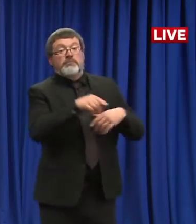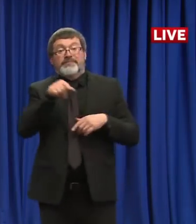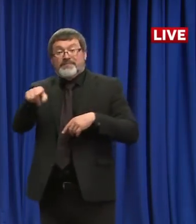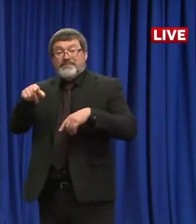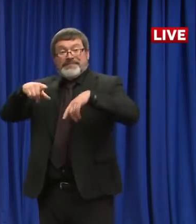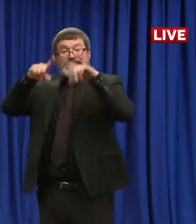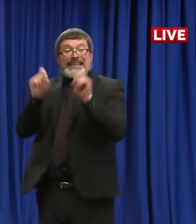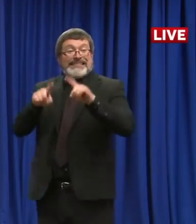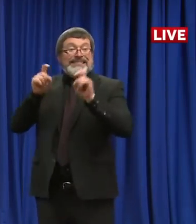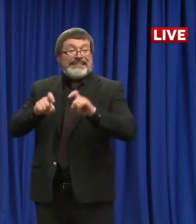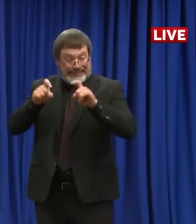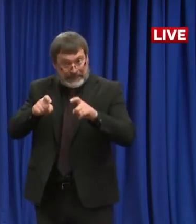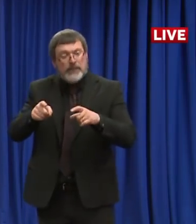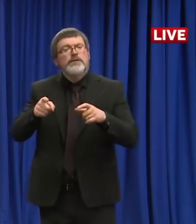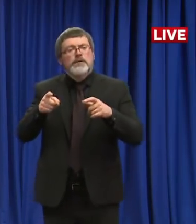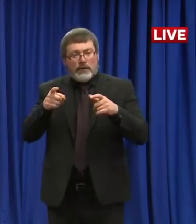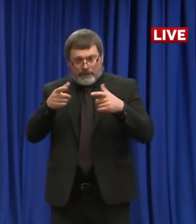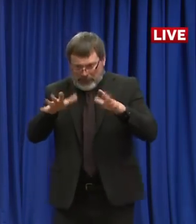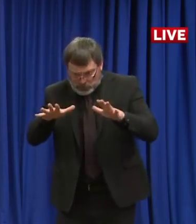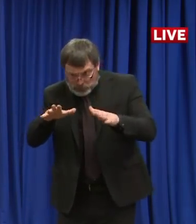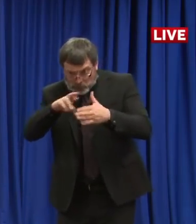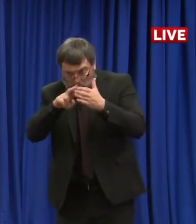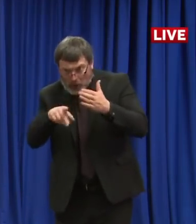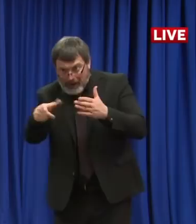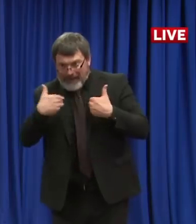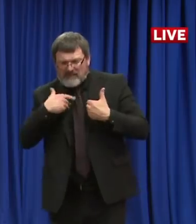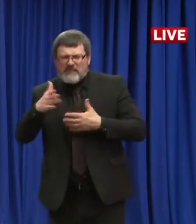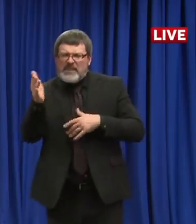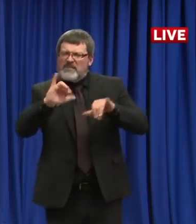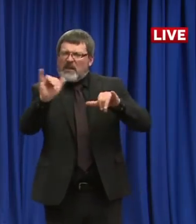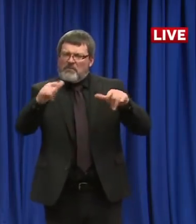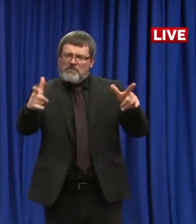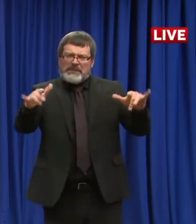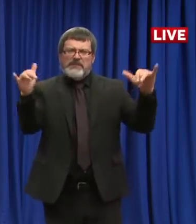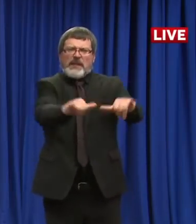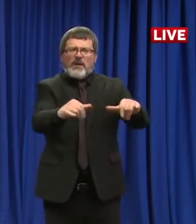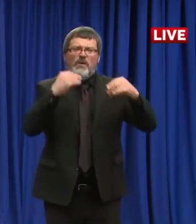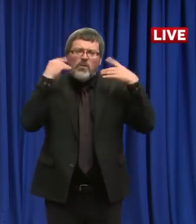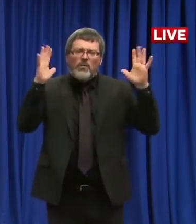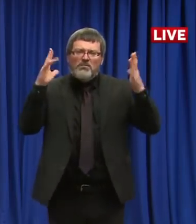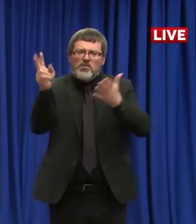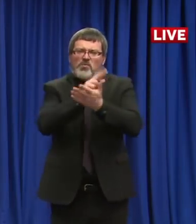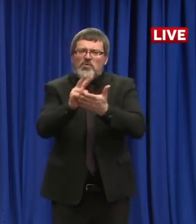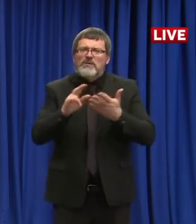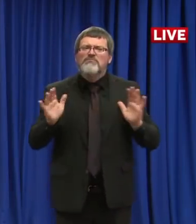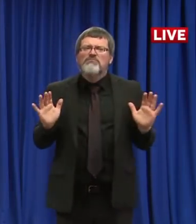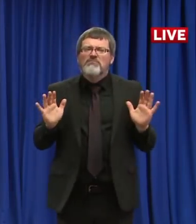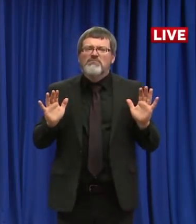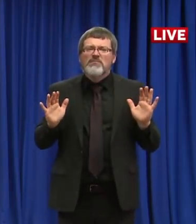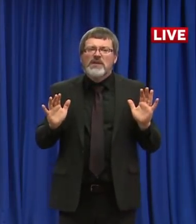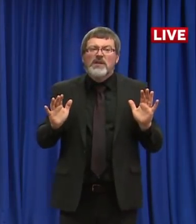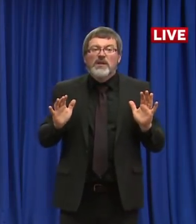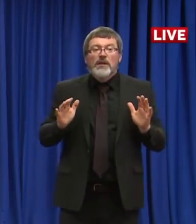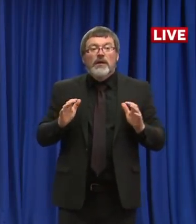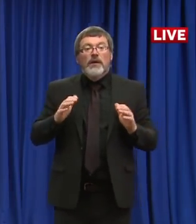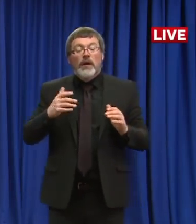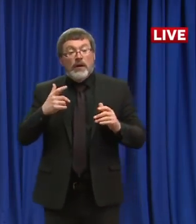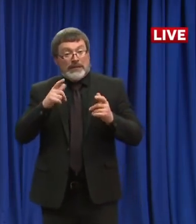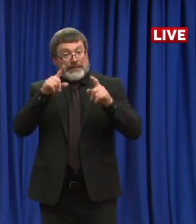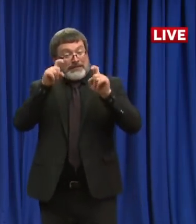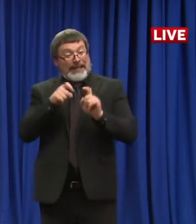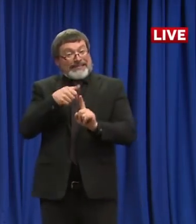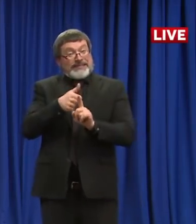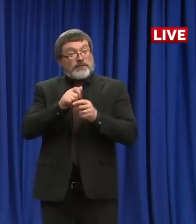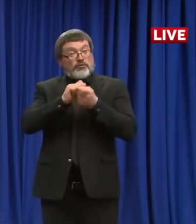isn't always necessary to take the appropriate action to stay home. But what we want is to be able to